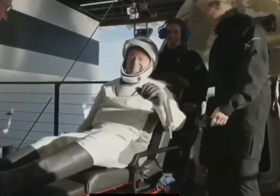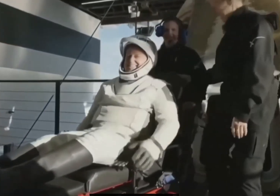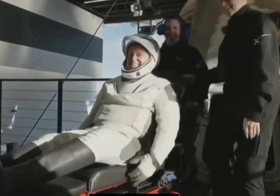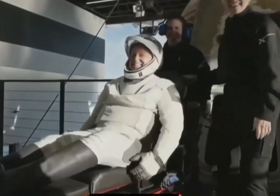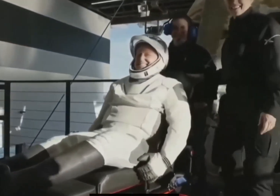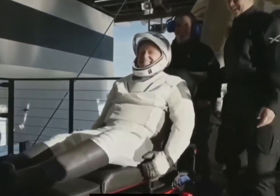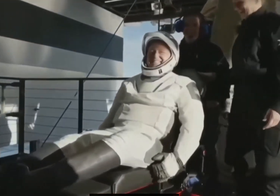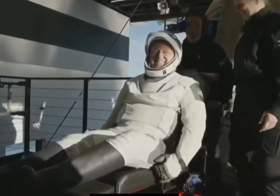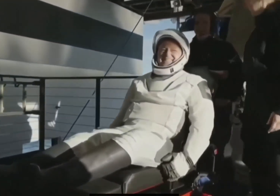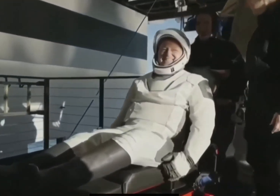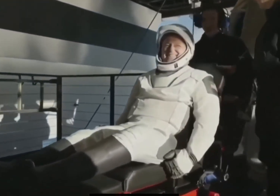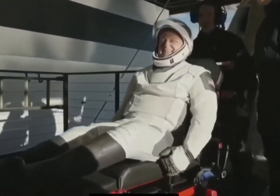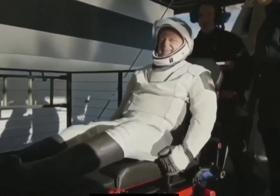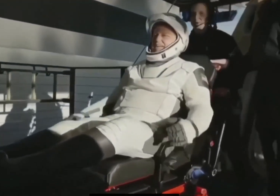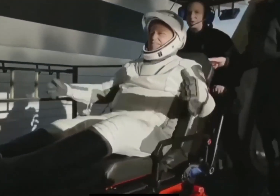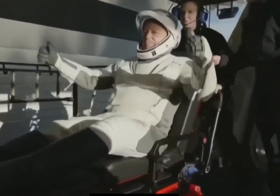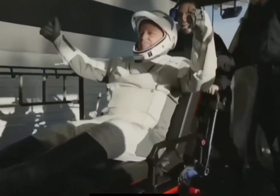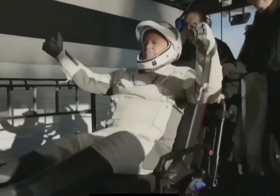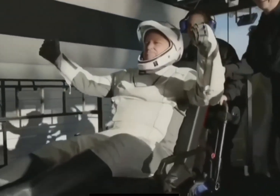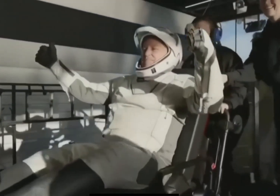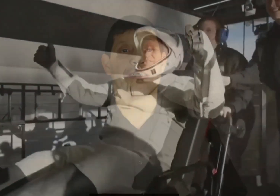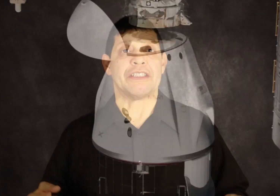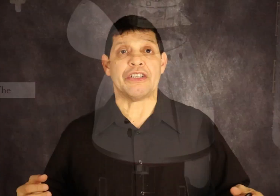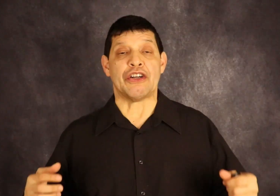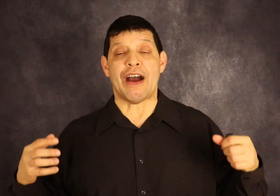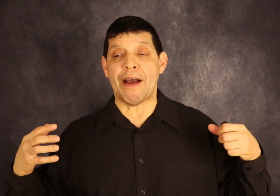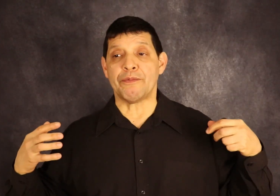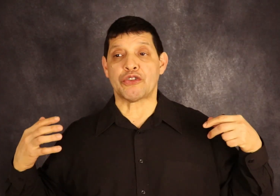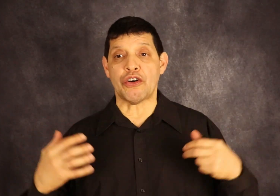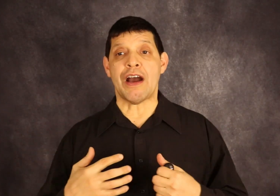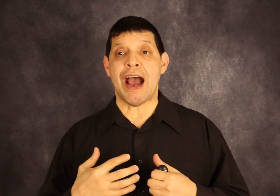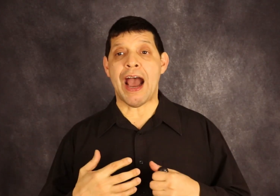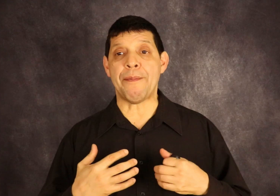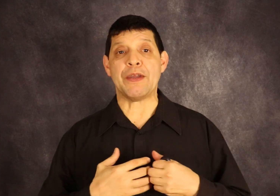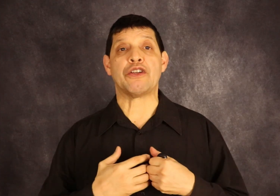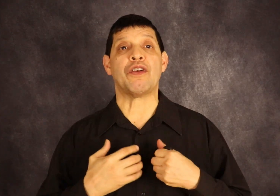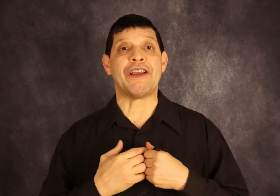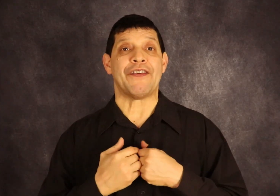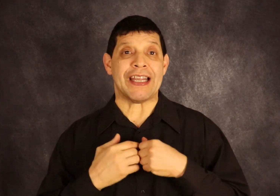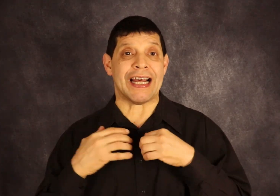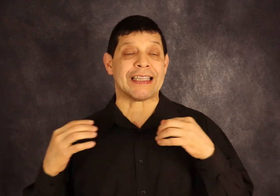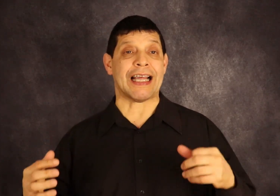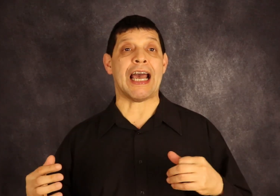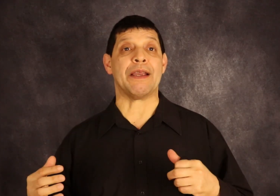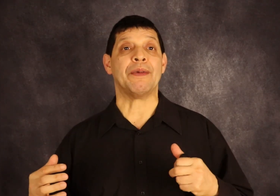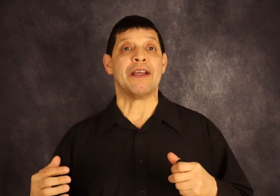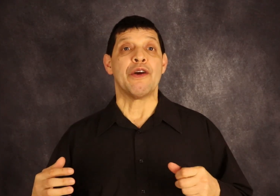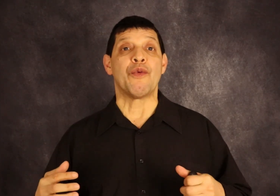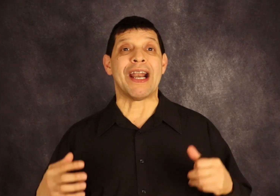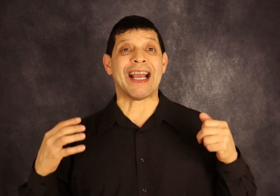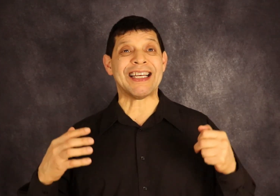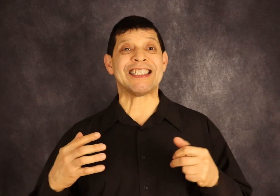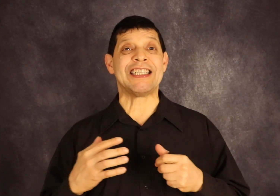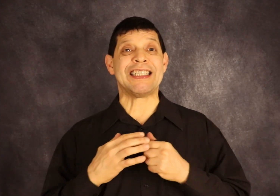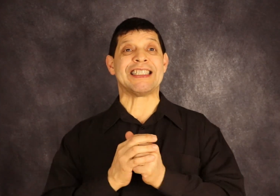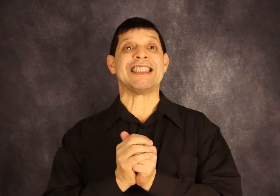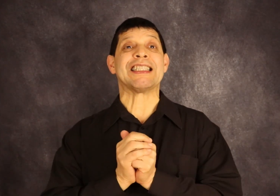NASA astronaut Butch Wilmore. And, you know, I'm so happy to live in a time where I can see these things